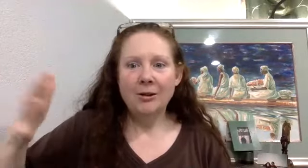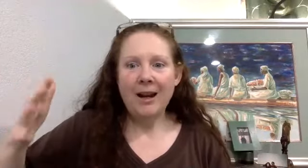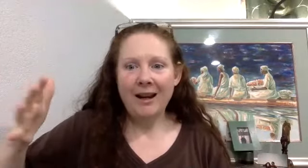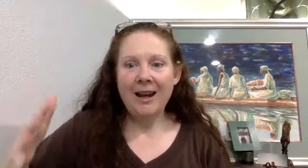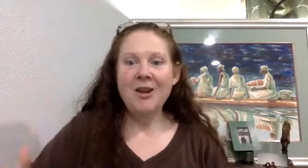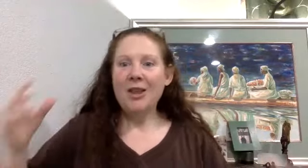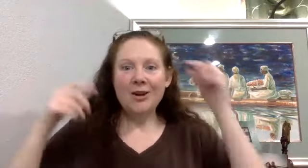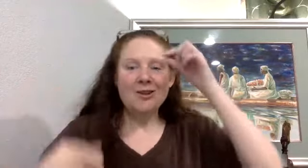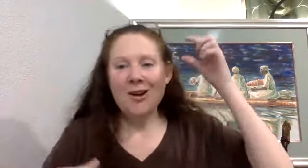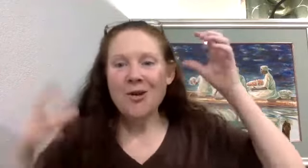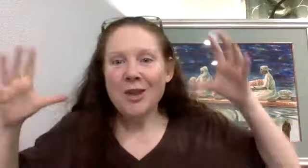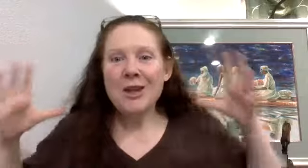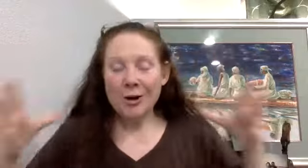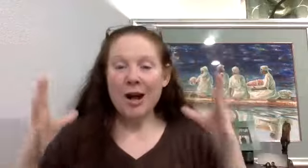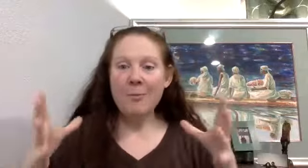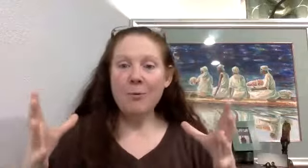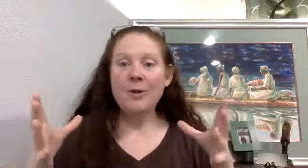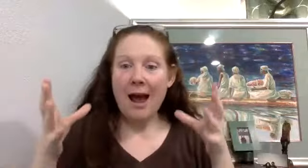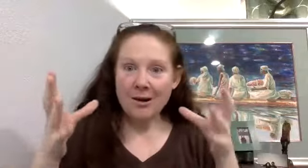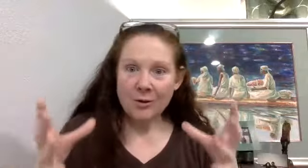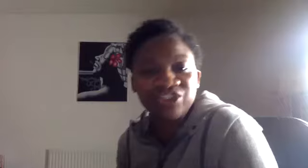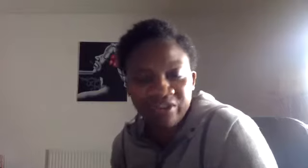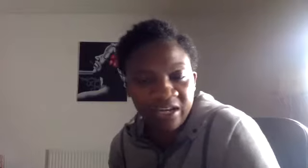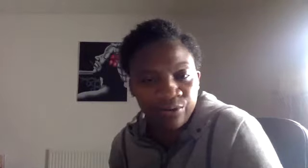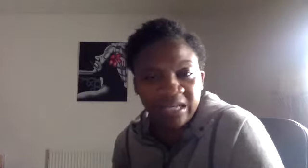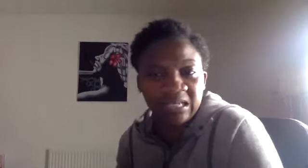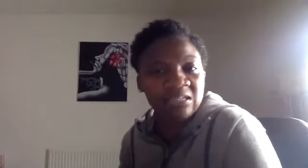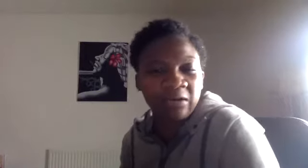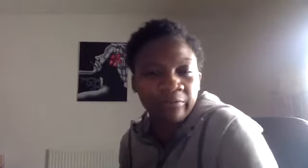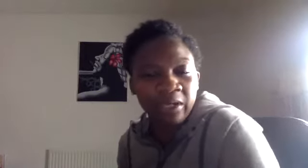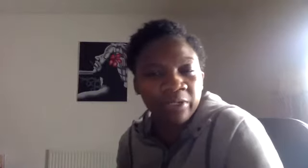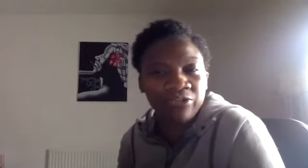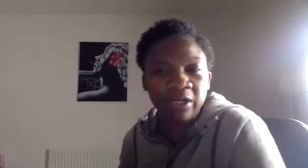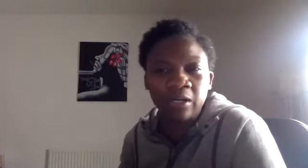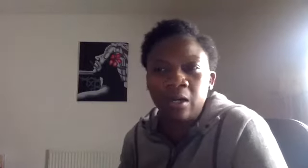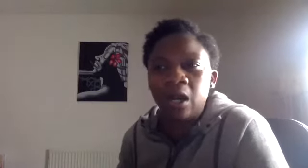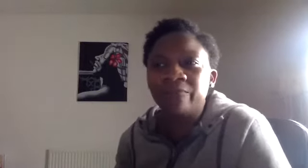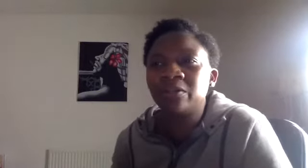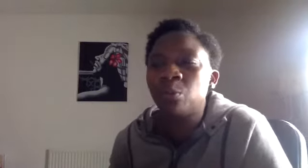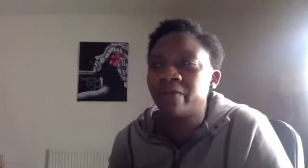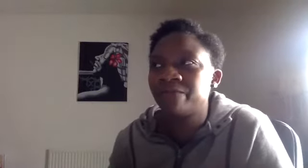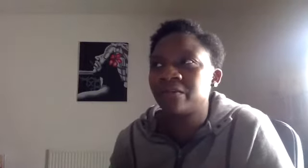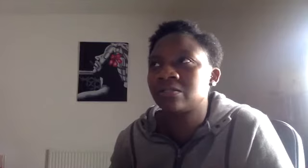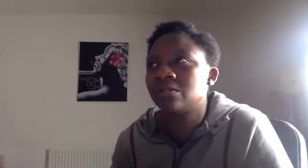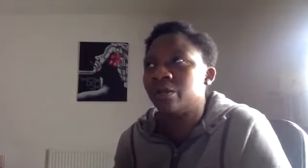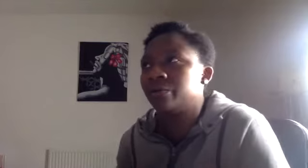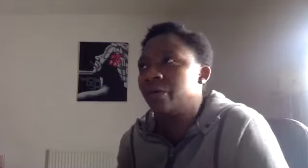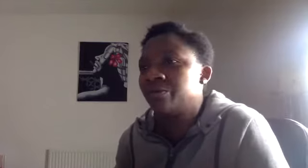their right hand. They're, you know, they're coming with. history. Well, there's things like familial history. I think that one of the things, you know, that